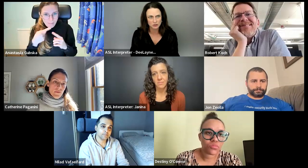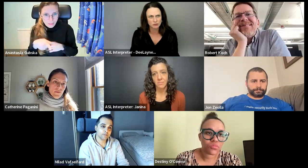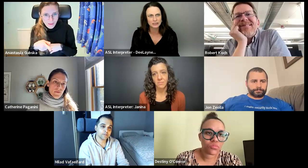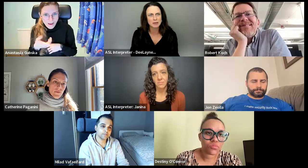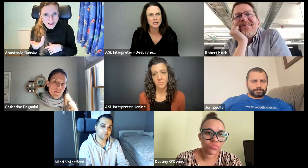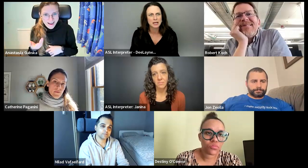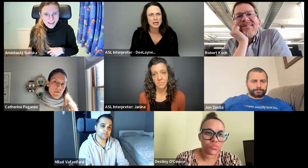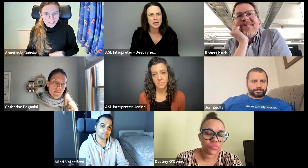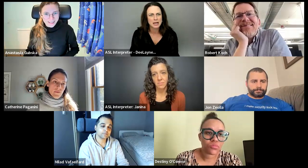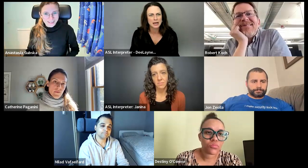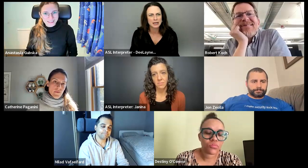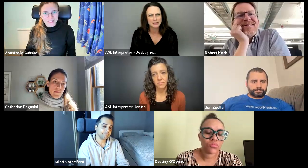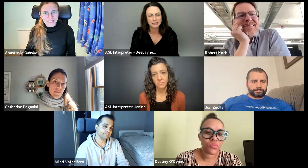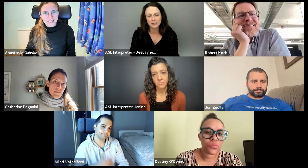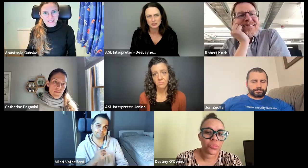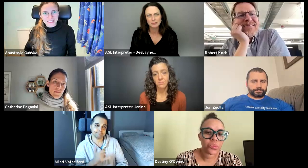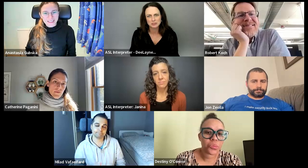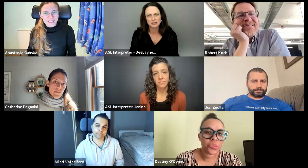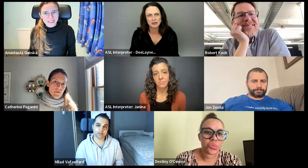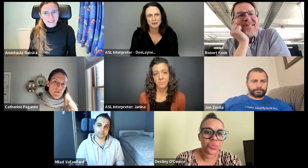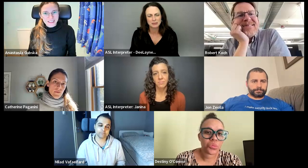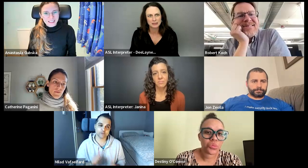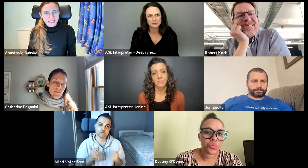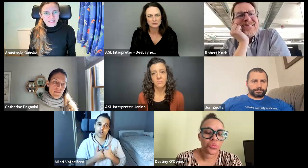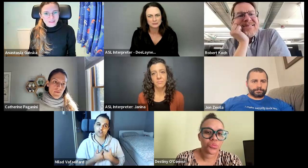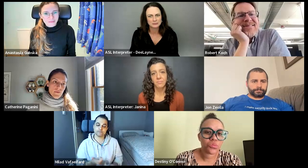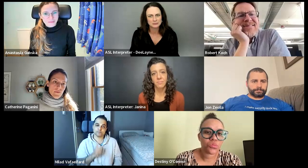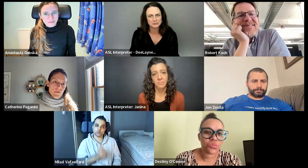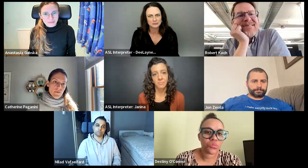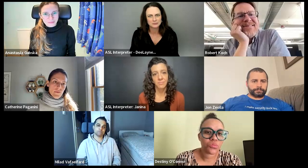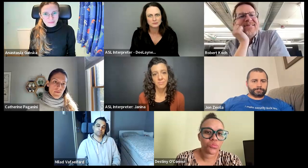international friendly, but I, I understand what you're saying about that, Milad.